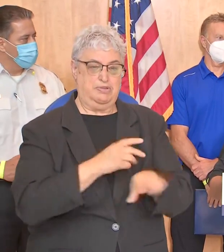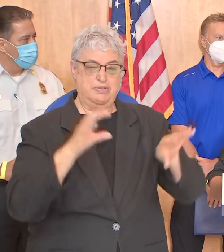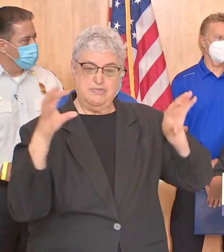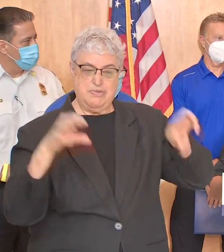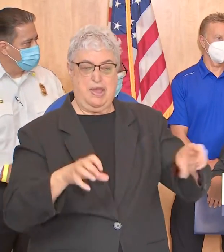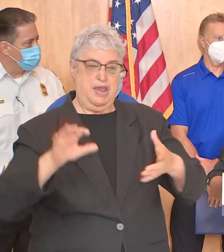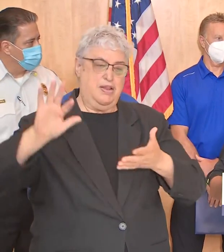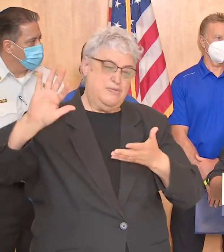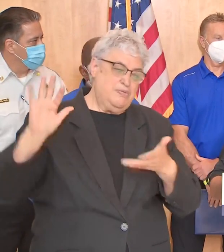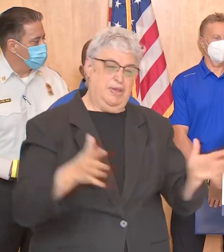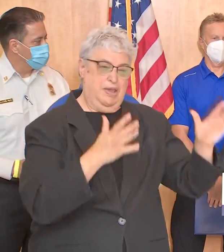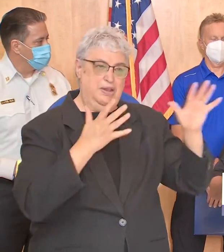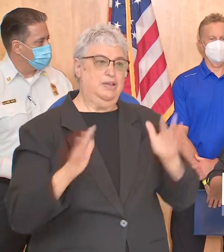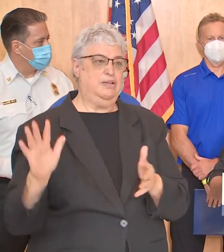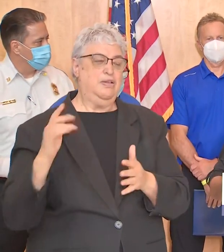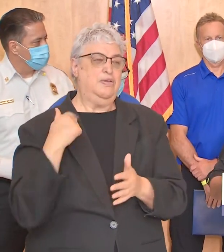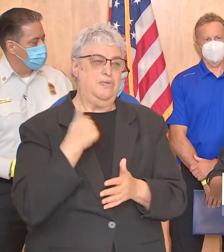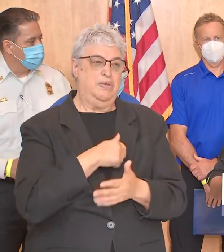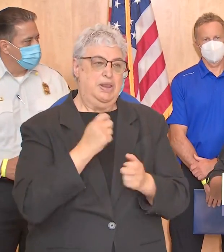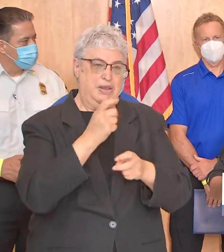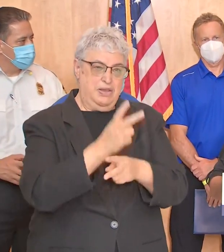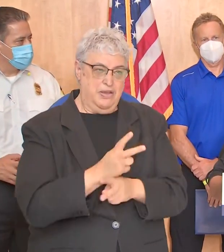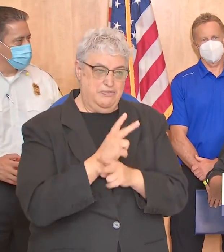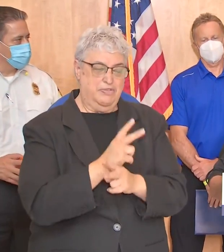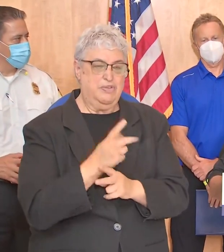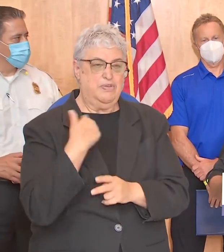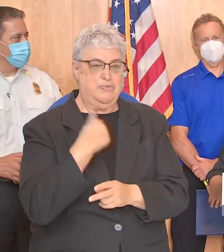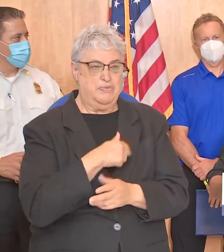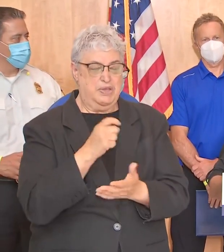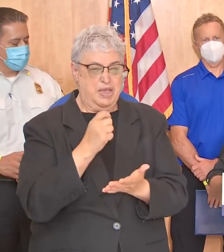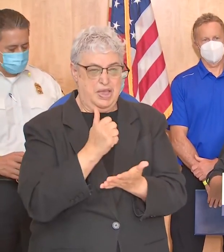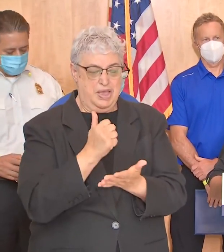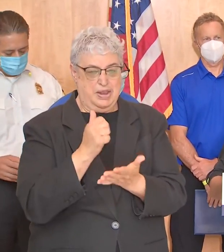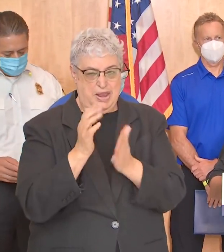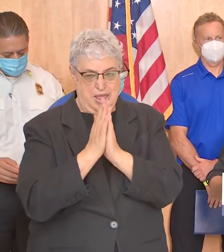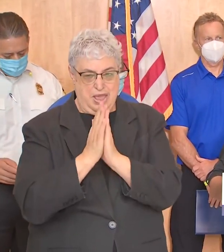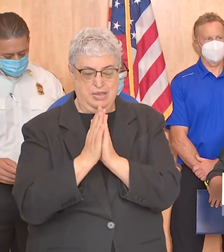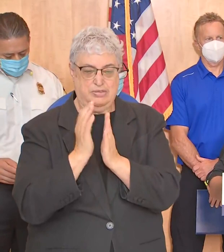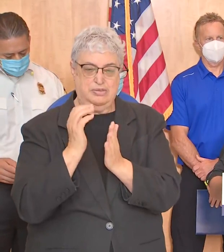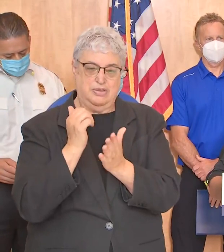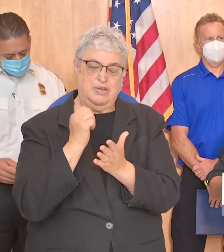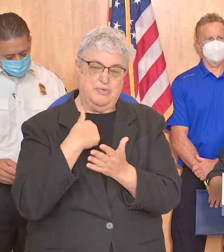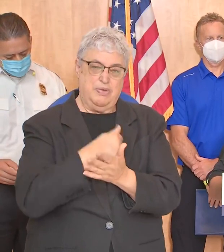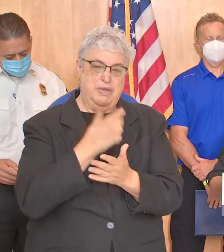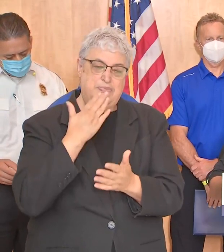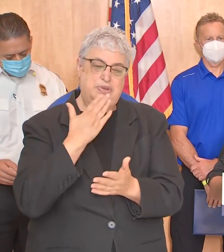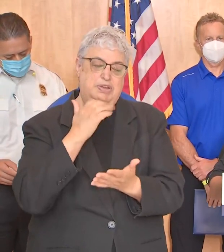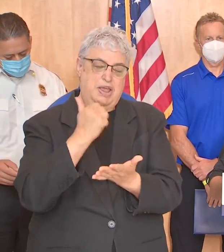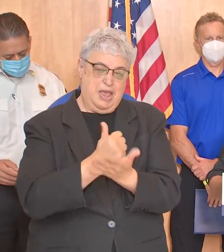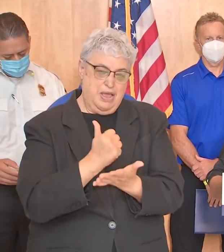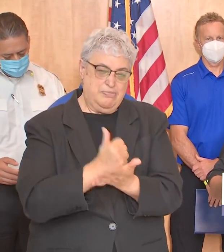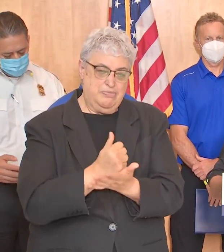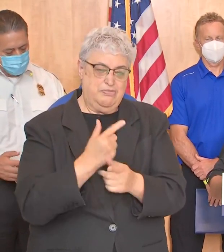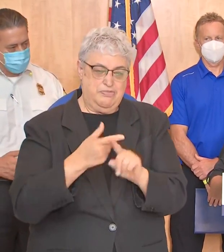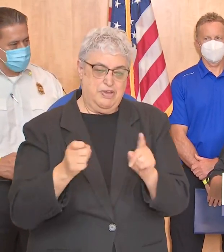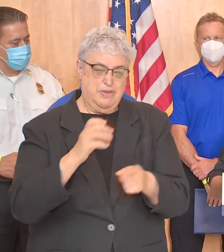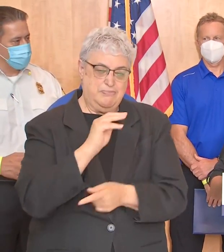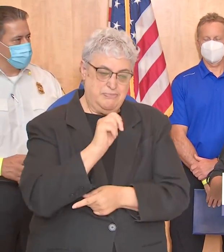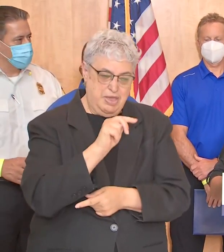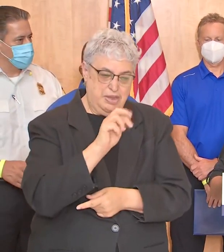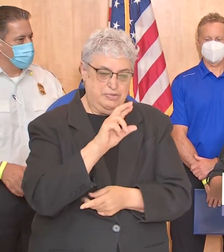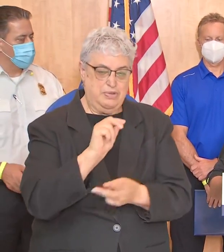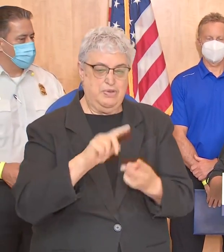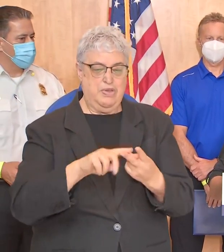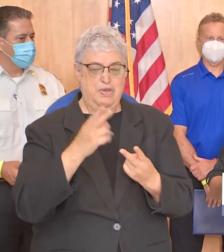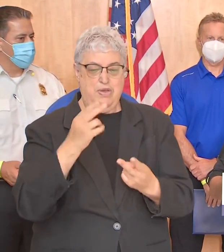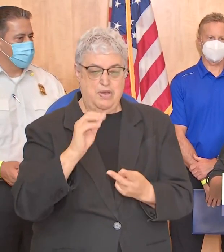it is trying we really appreciate the assistance of the county the city and Metro and all of our homeless